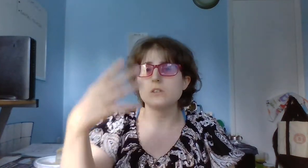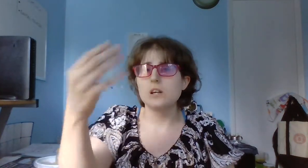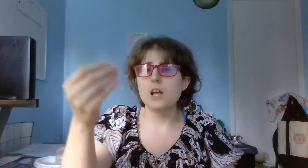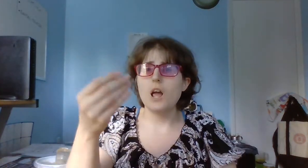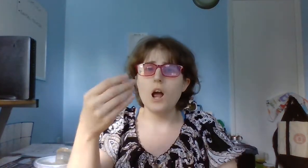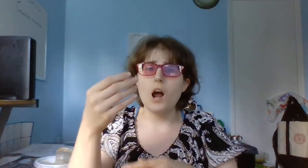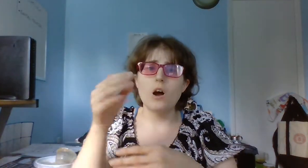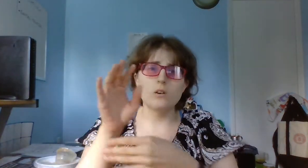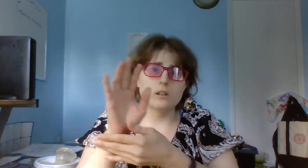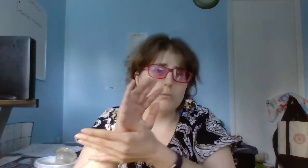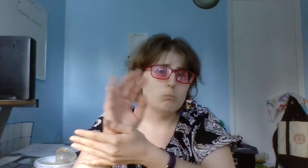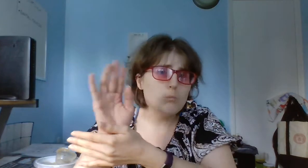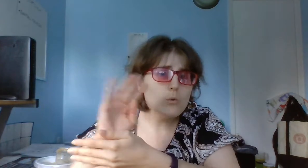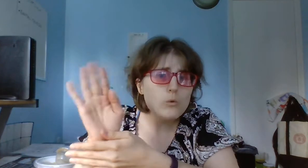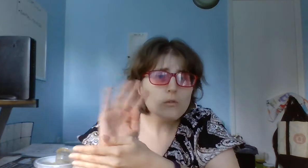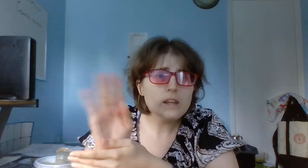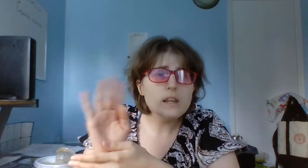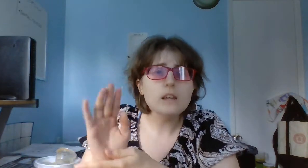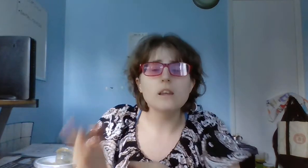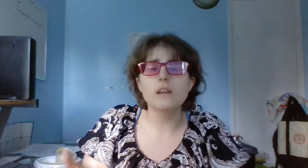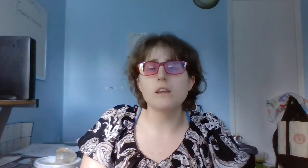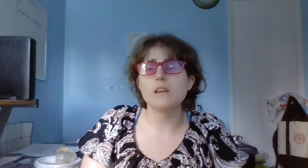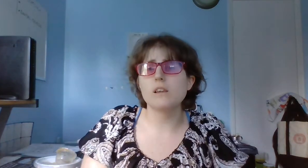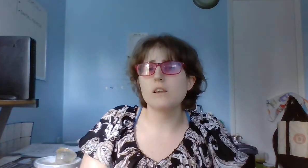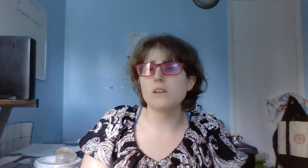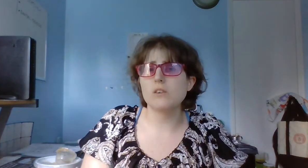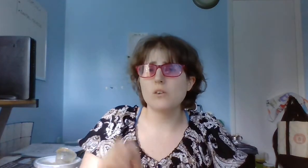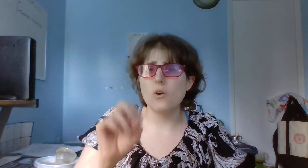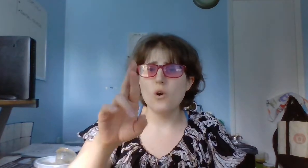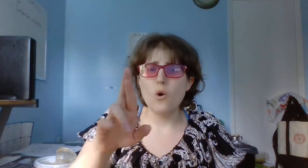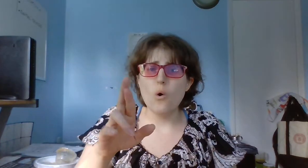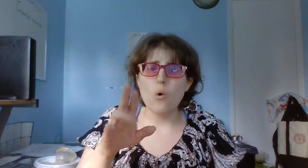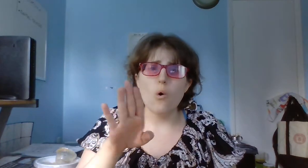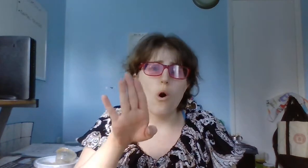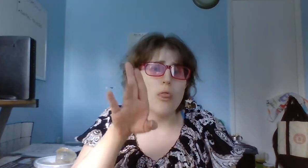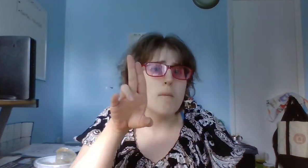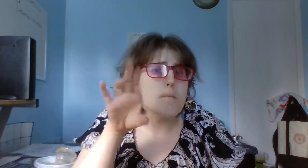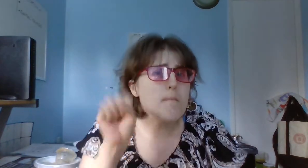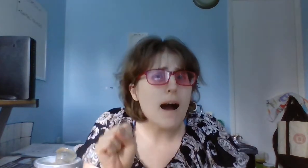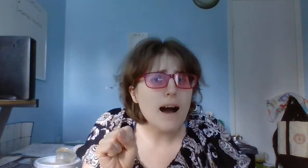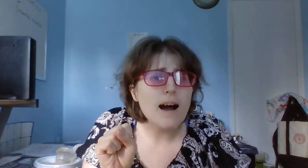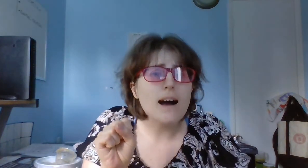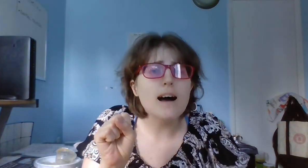out in the movies, or on the bus,